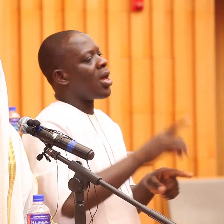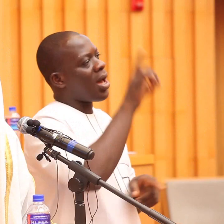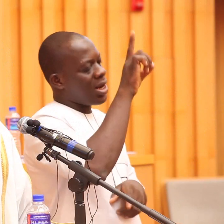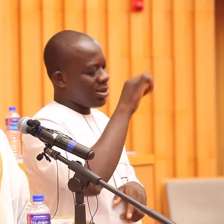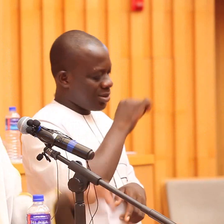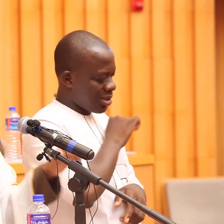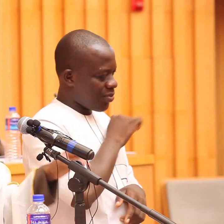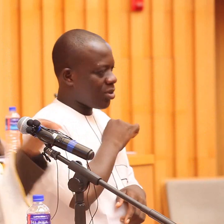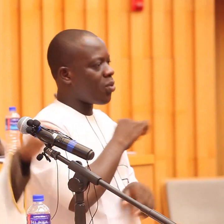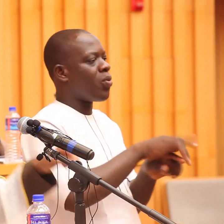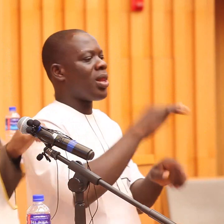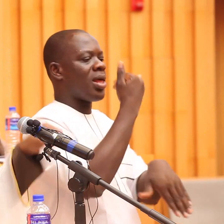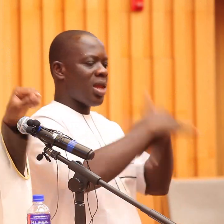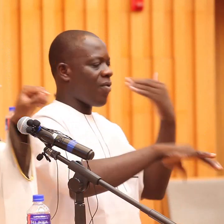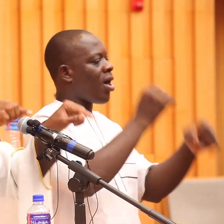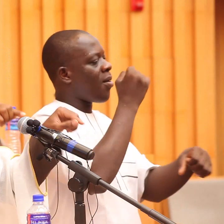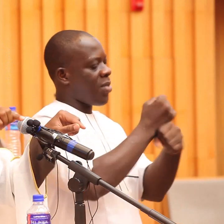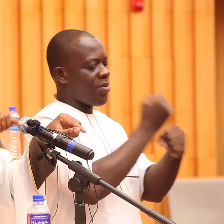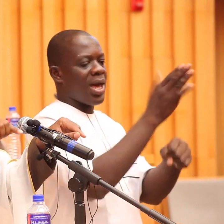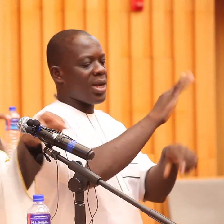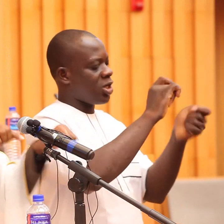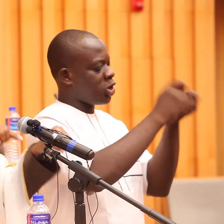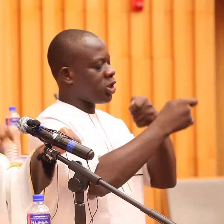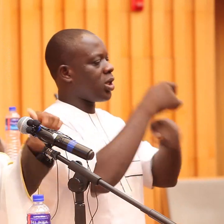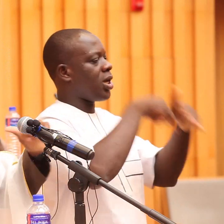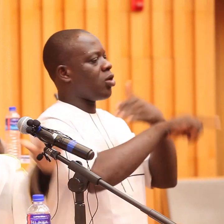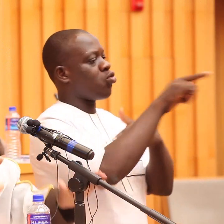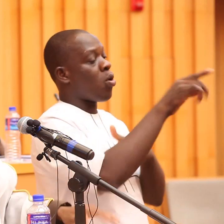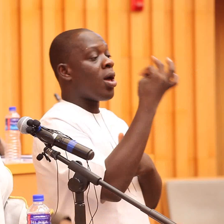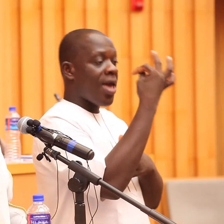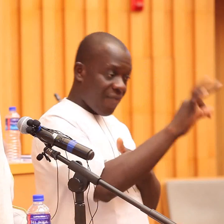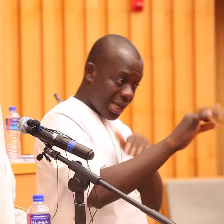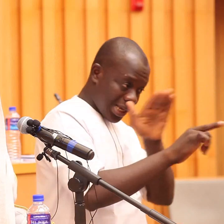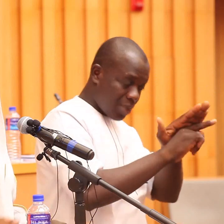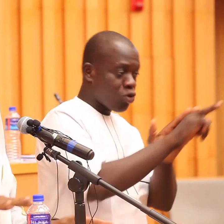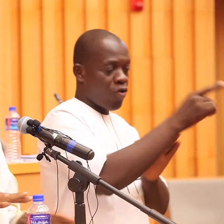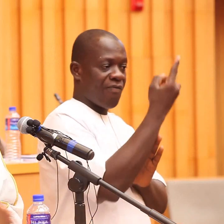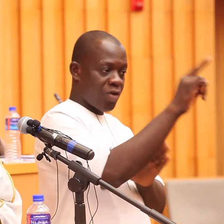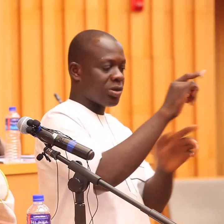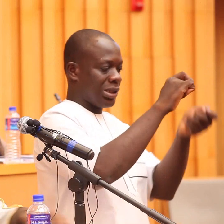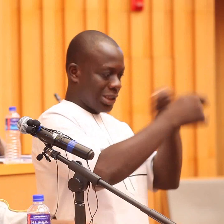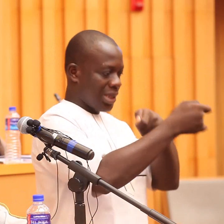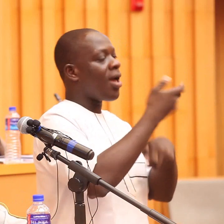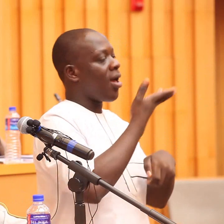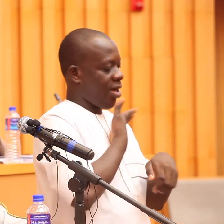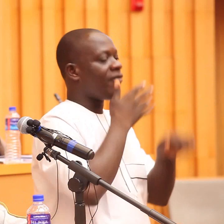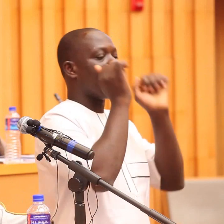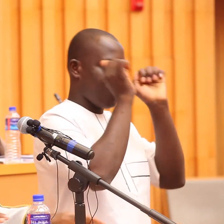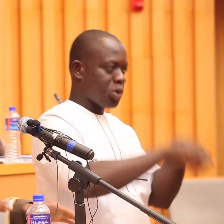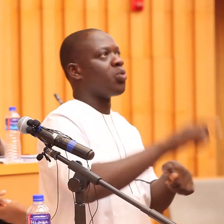will never make any change in you except if you are changed let's avoid that enmity